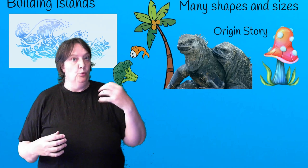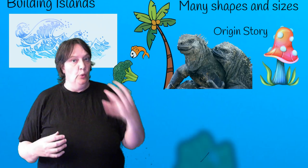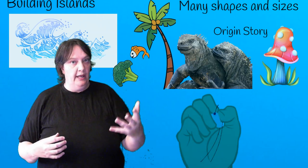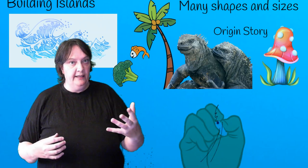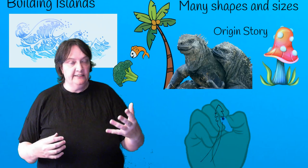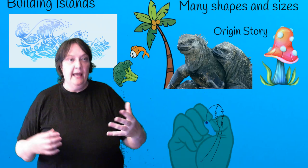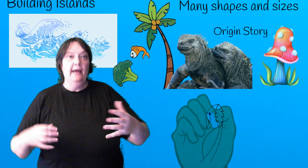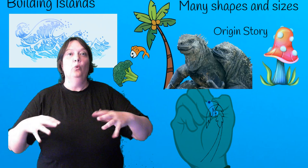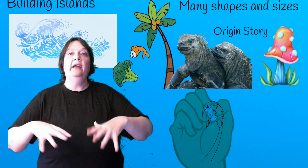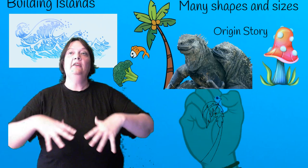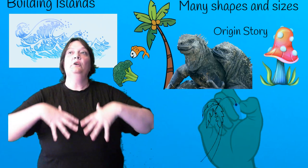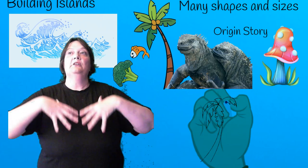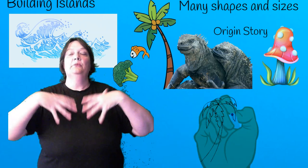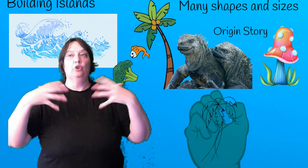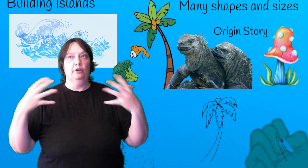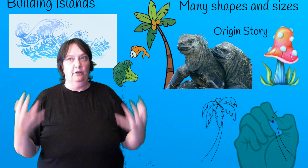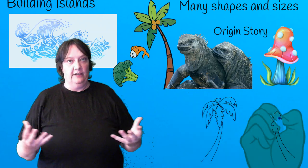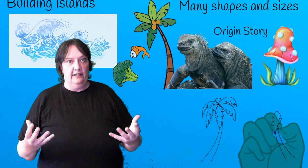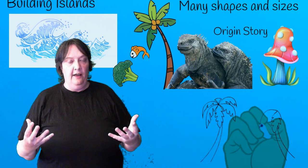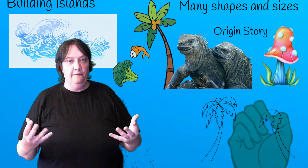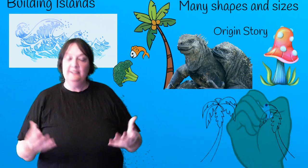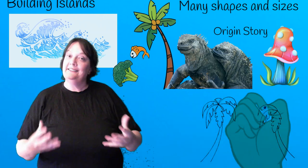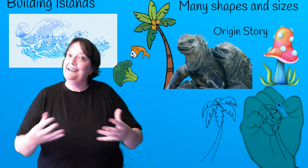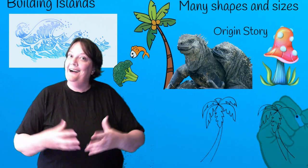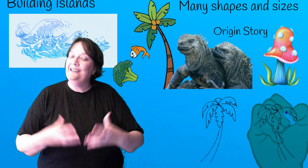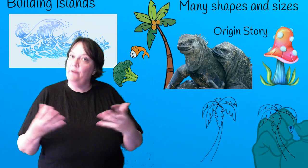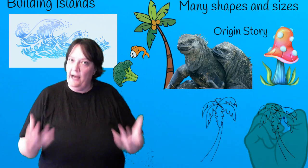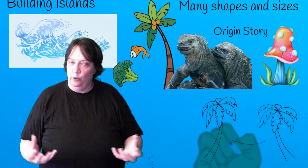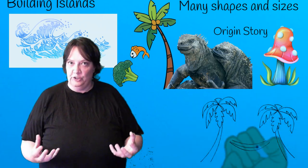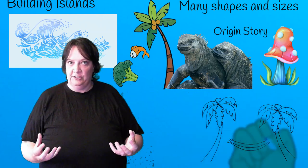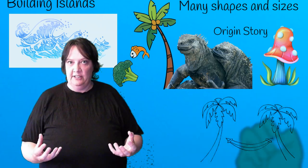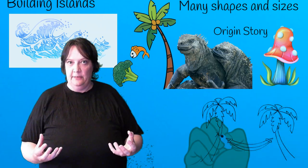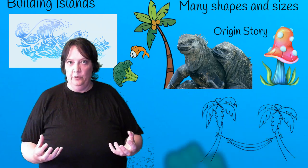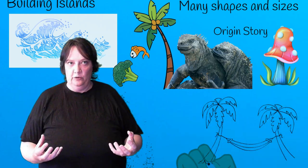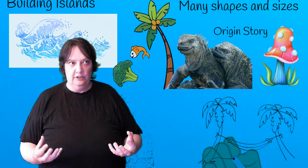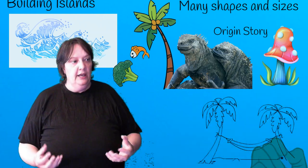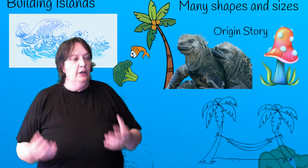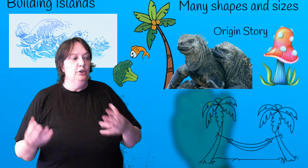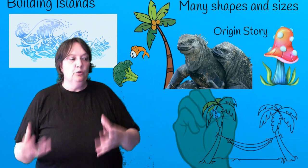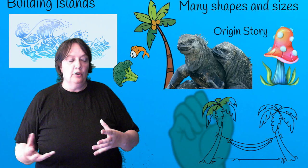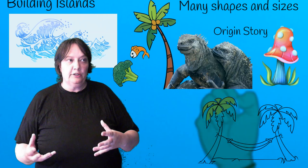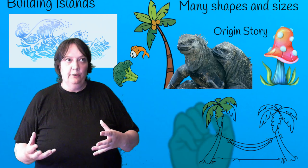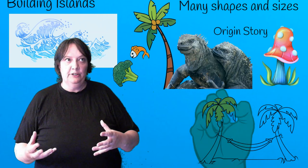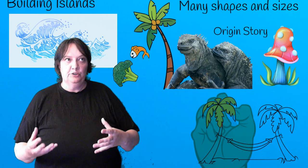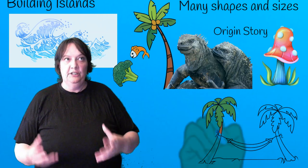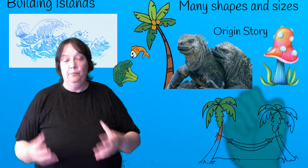wears, where the majority of their life is, the kind of houses that they build. You're not going to see